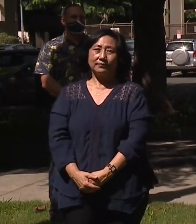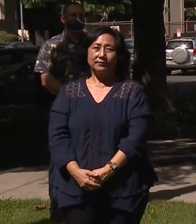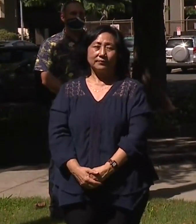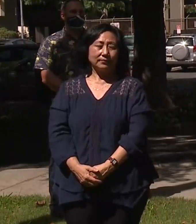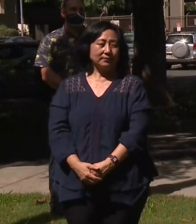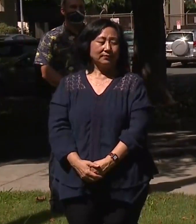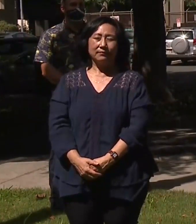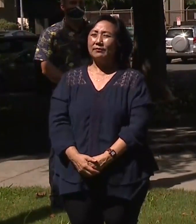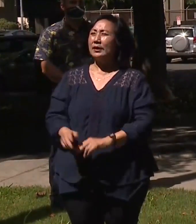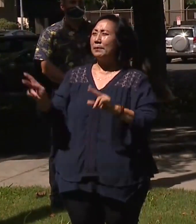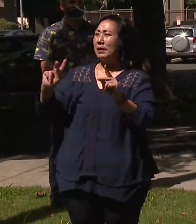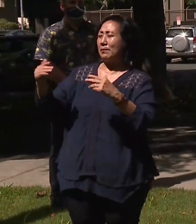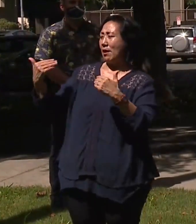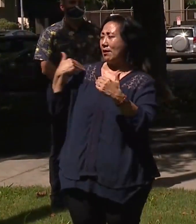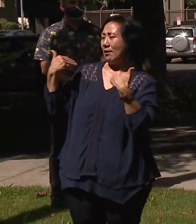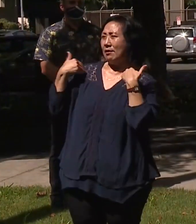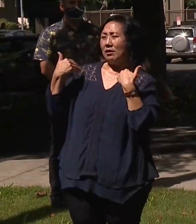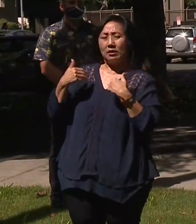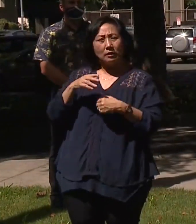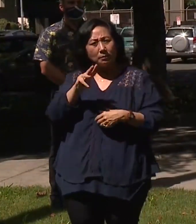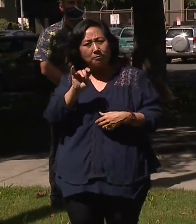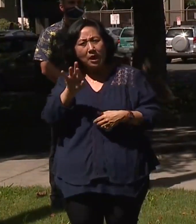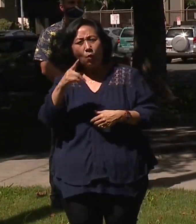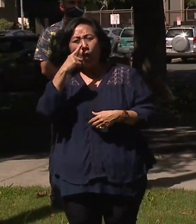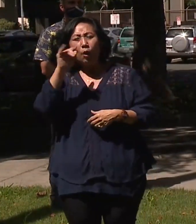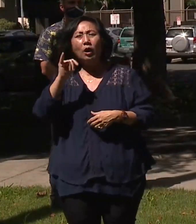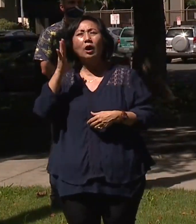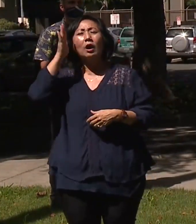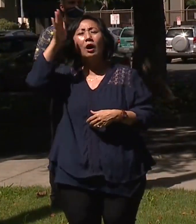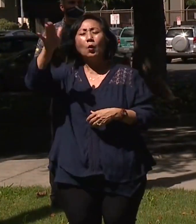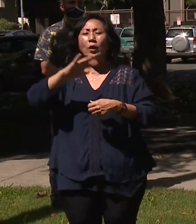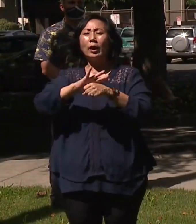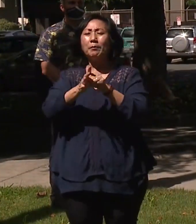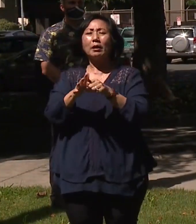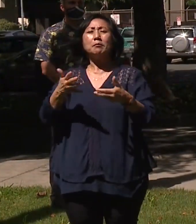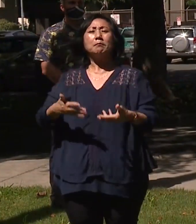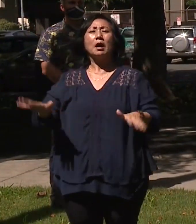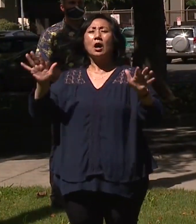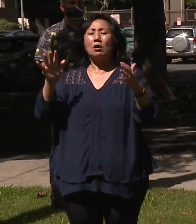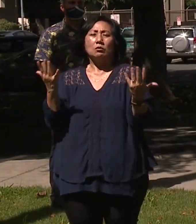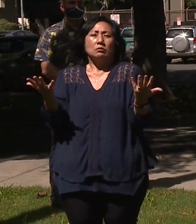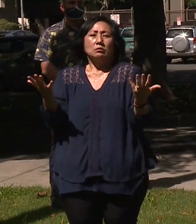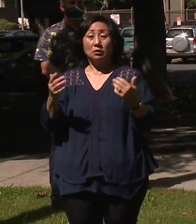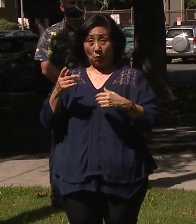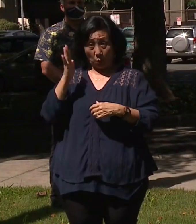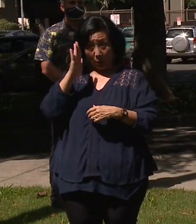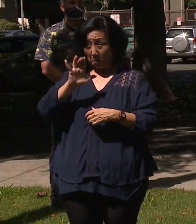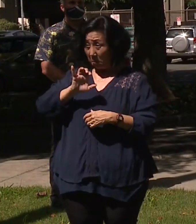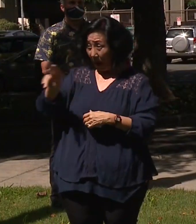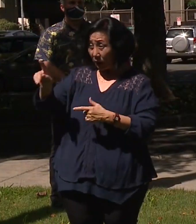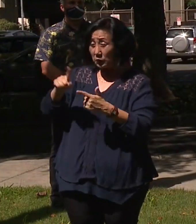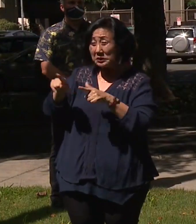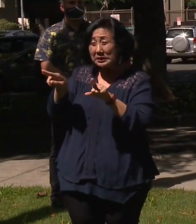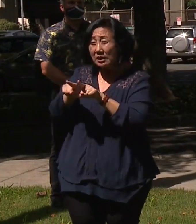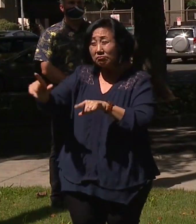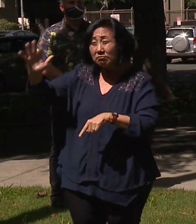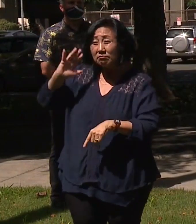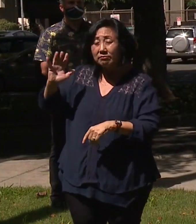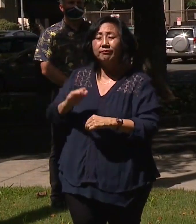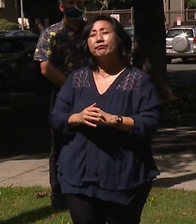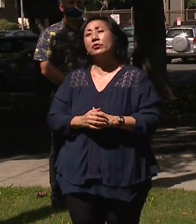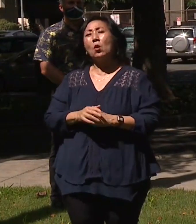You know, people ask me all the time, so Mayor, what is it going to look like when the pandemic is pow? Are we going to return back to where we were?